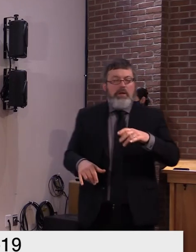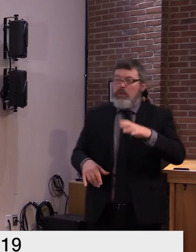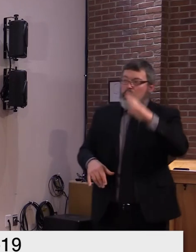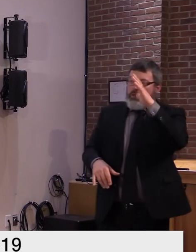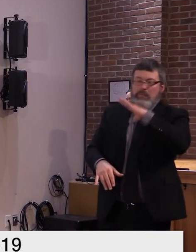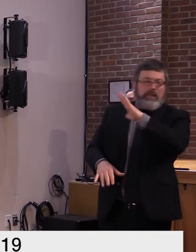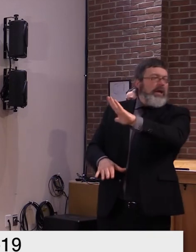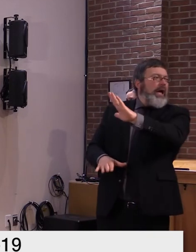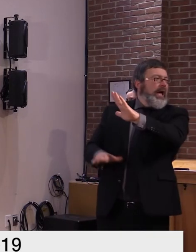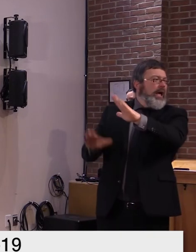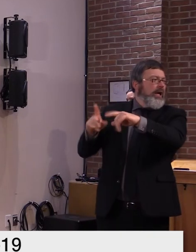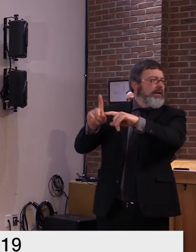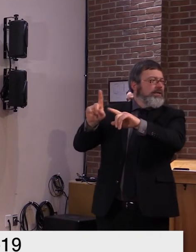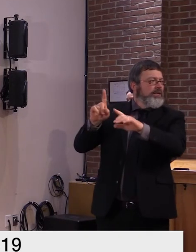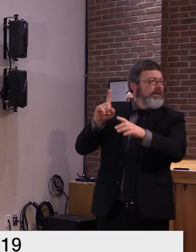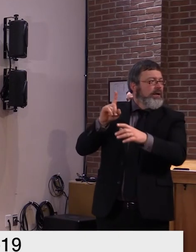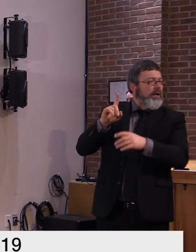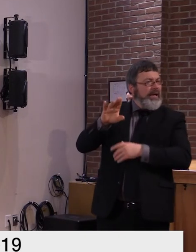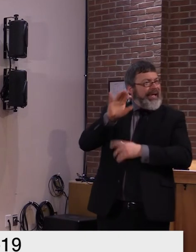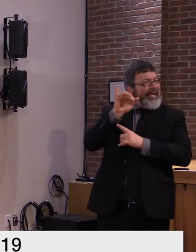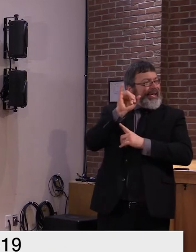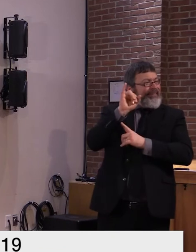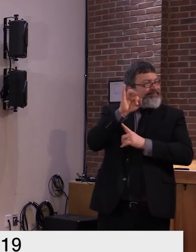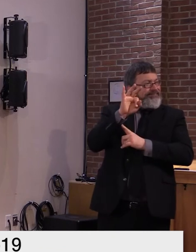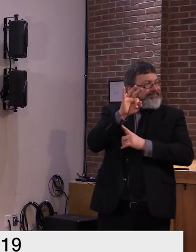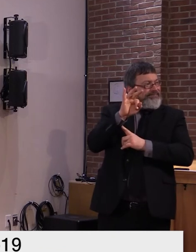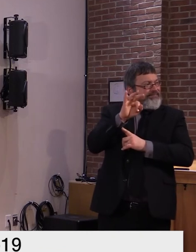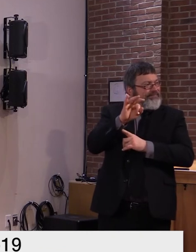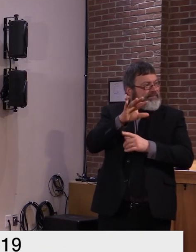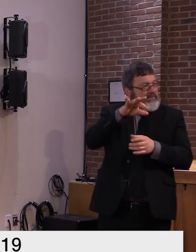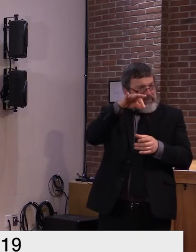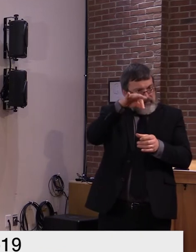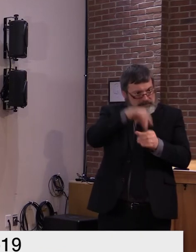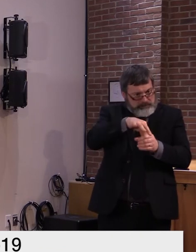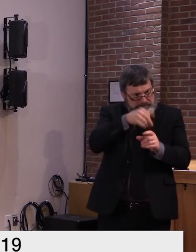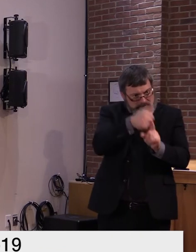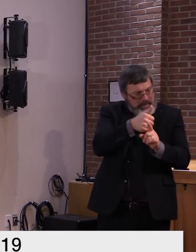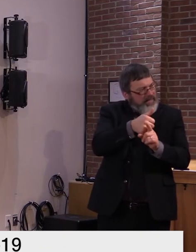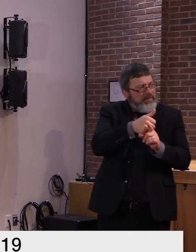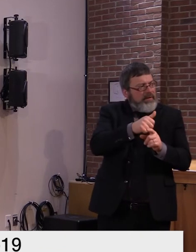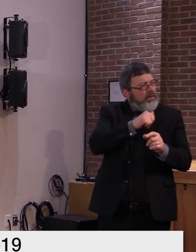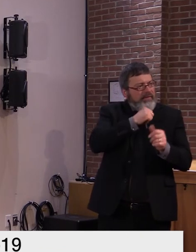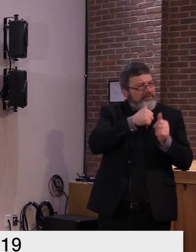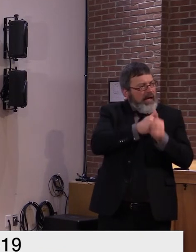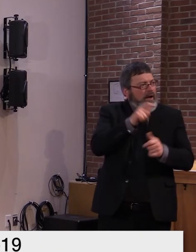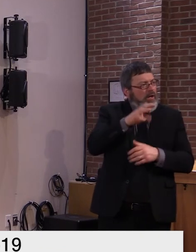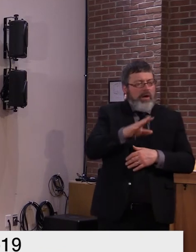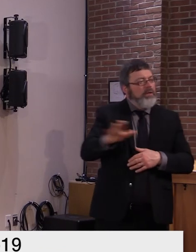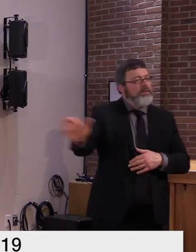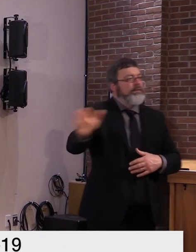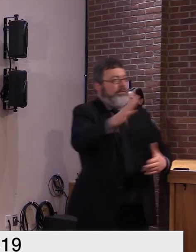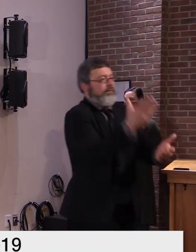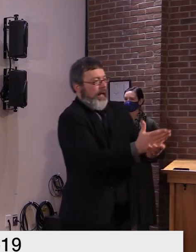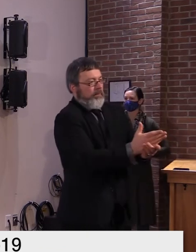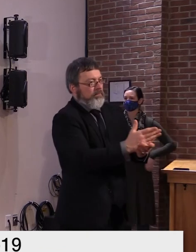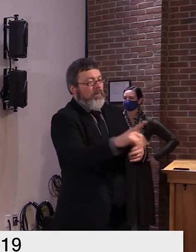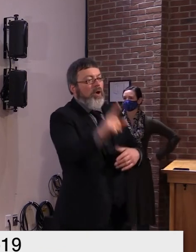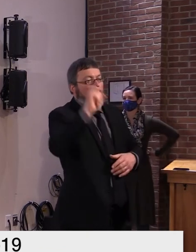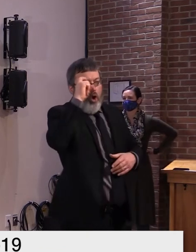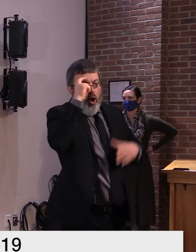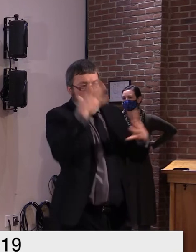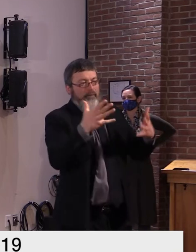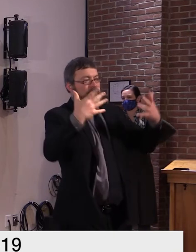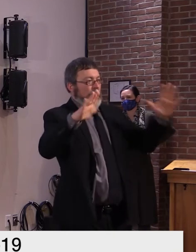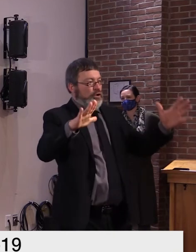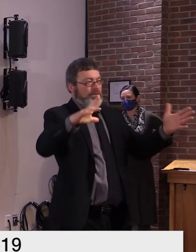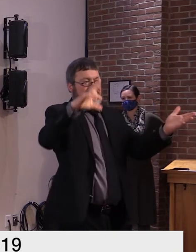prescribed laws. But they signed off on it, Steve. These governors in those states signed off on it. They swore an oath to